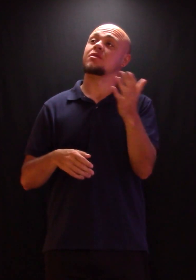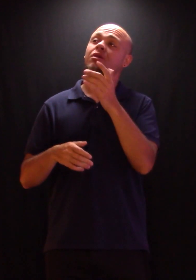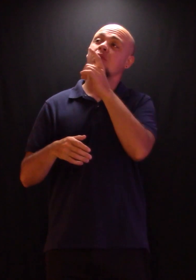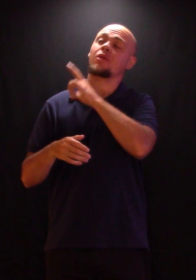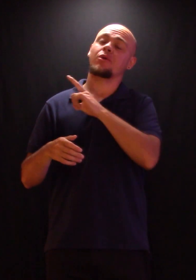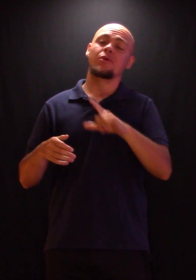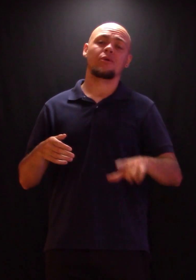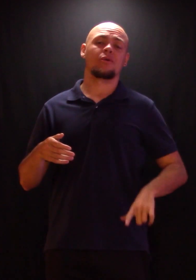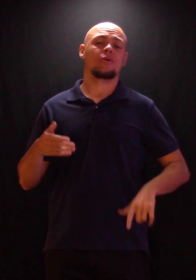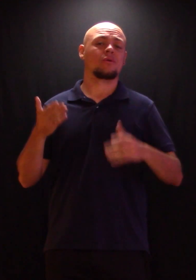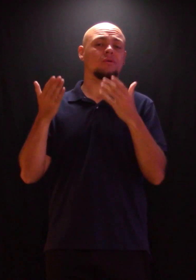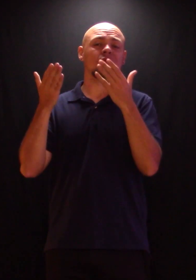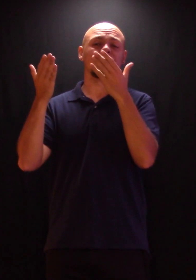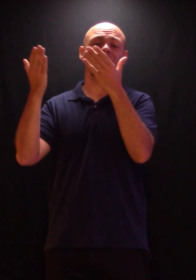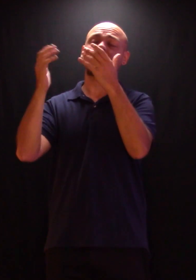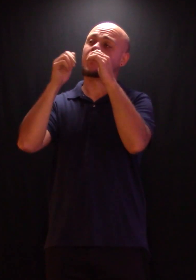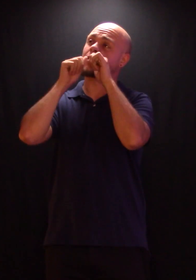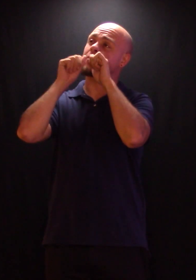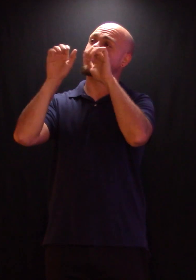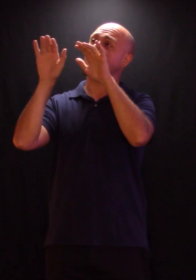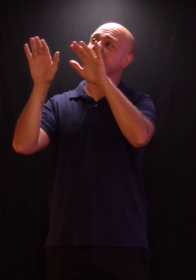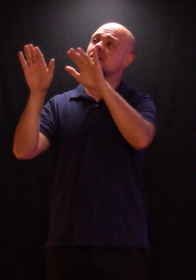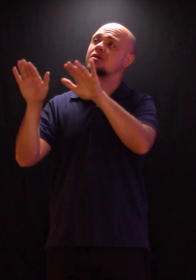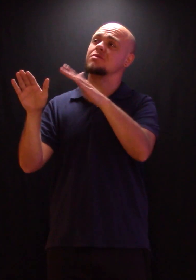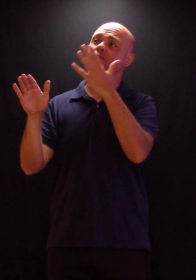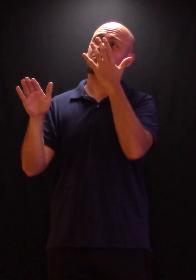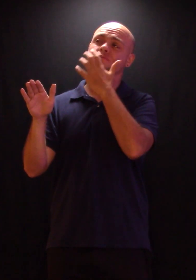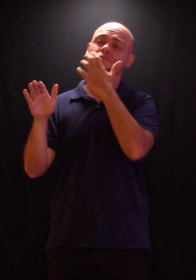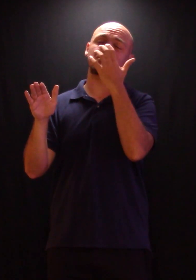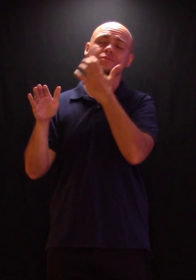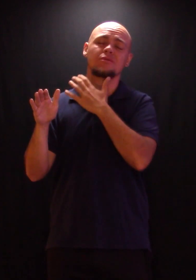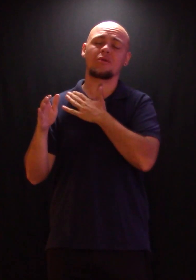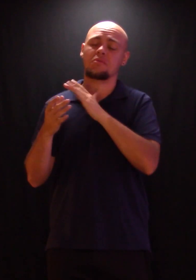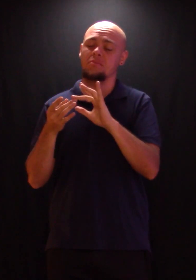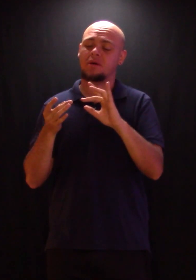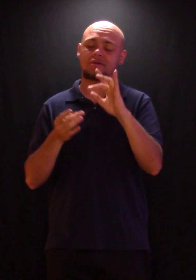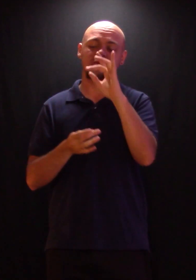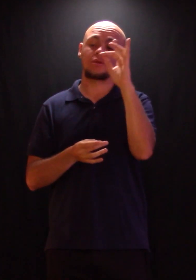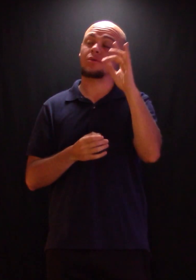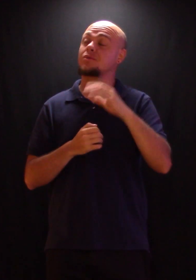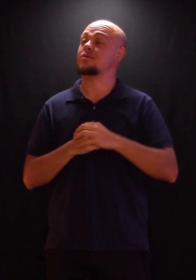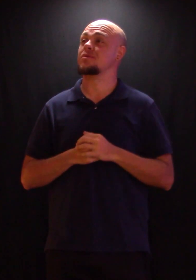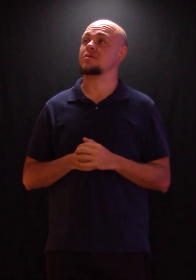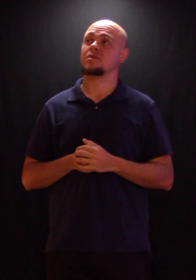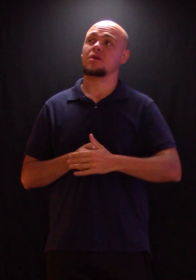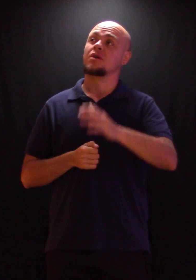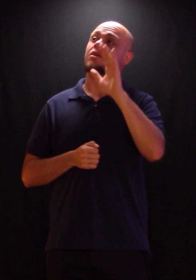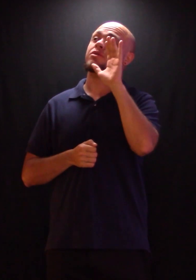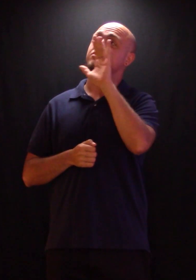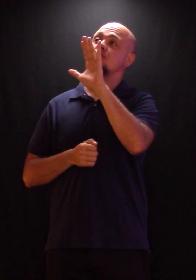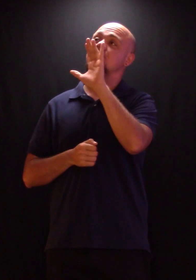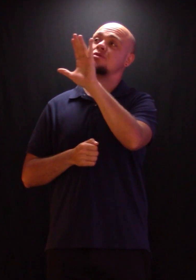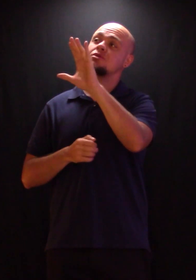Bless the Lord, my soul, O my soul